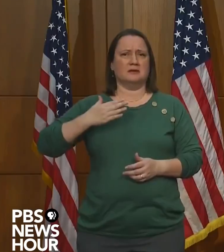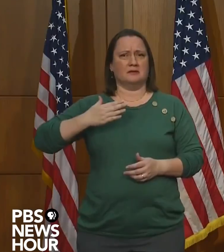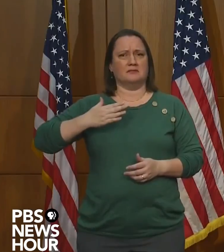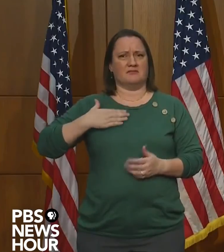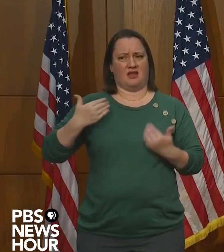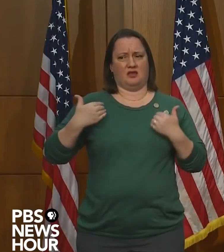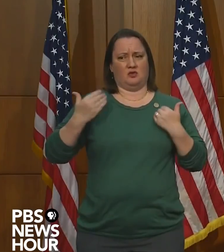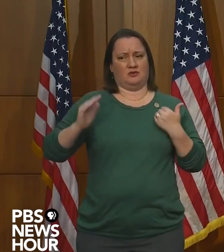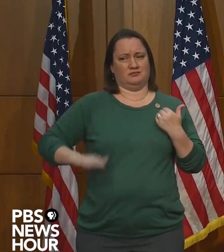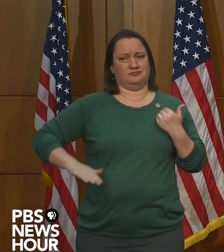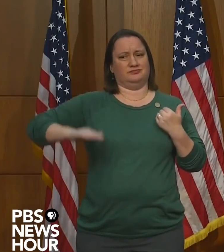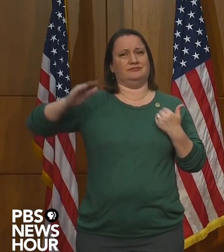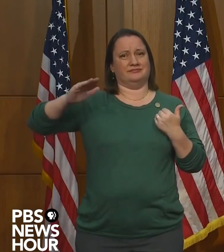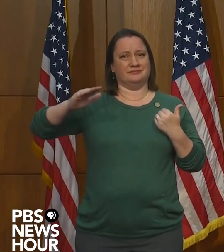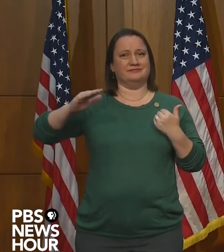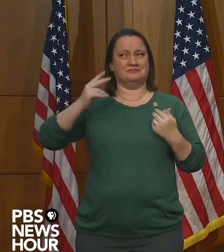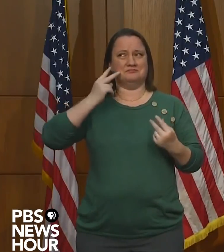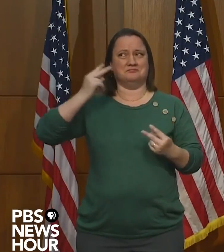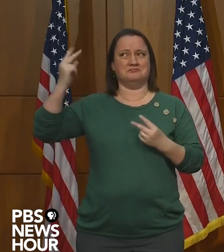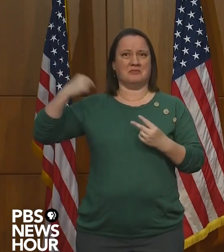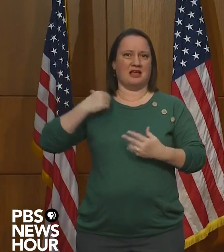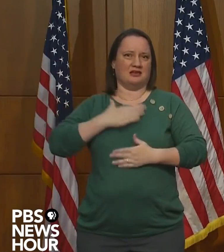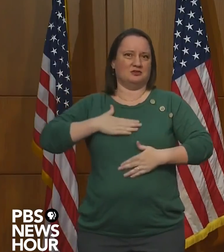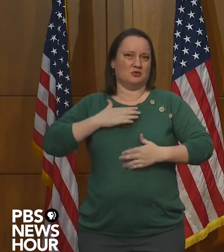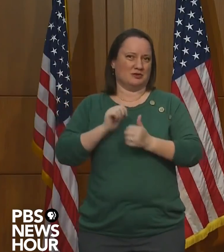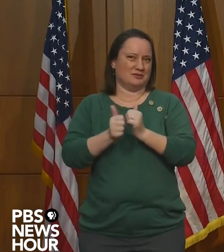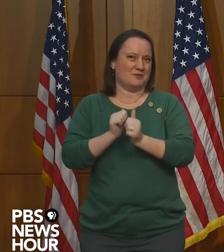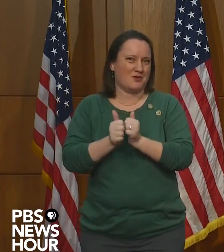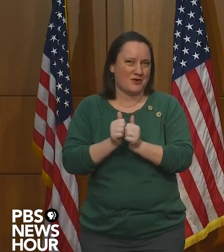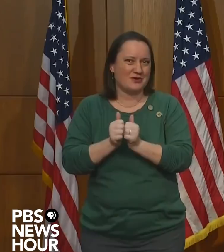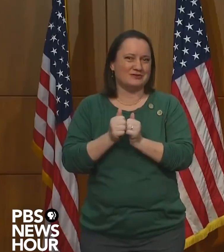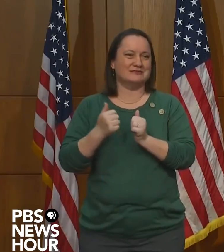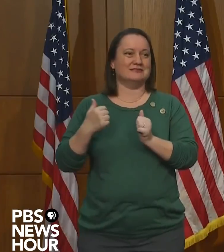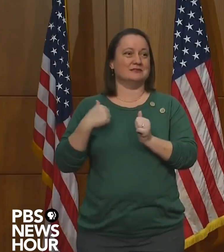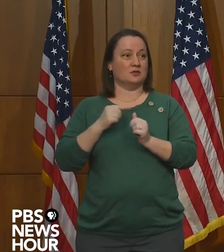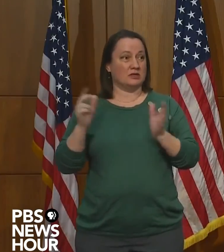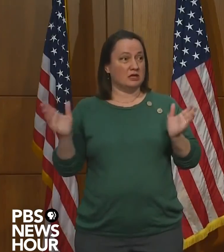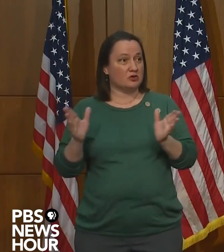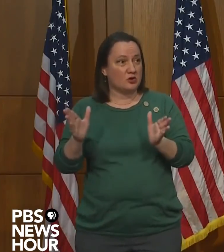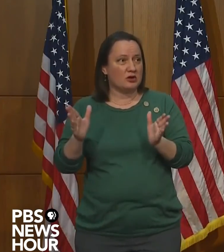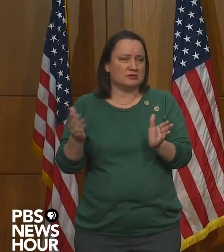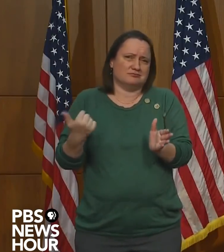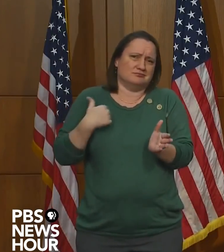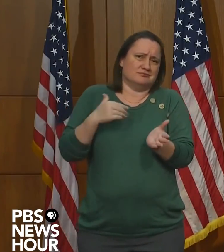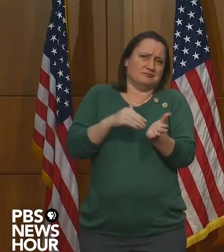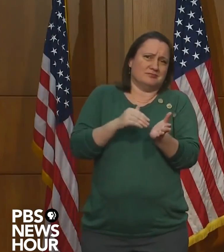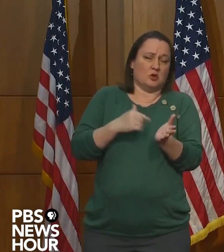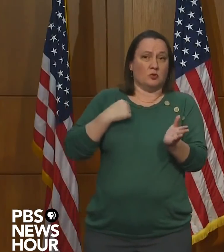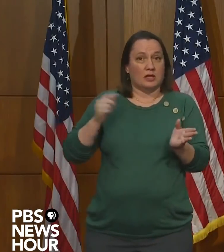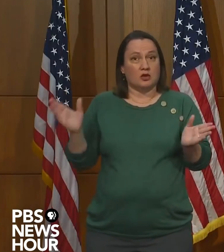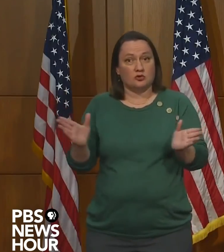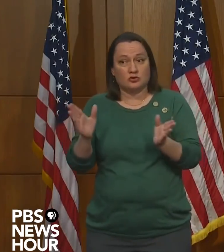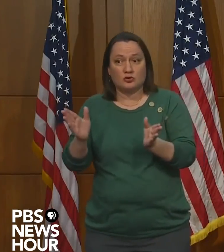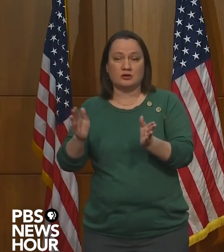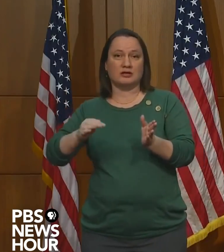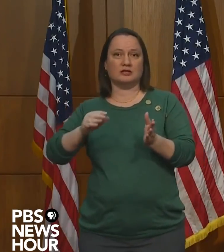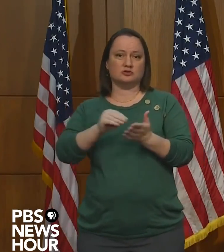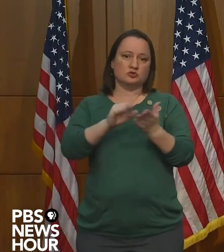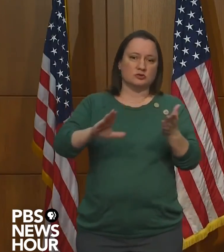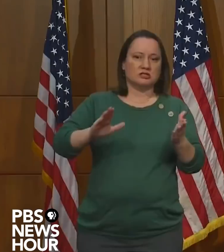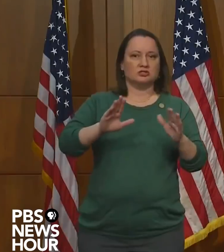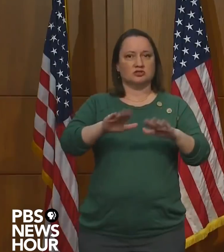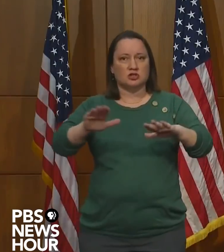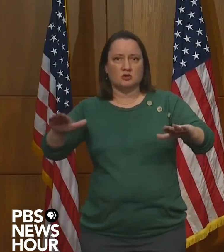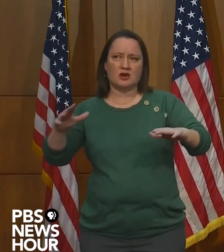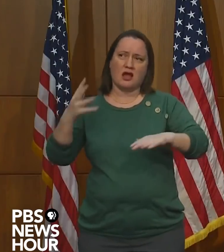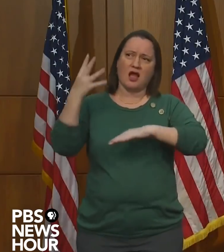just always enjoyed sports. I know that we encourage, especially as a physician, our students and children to be out